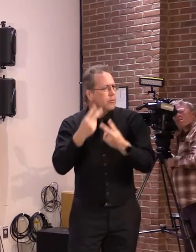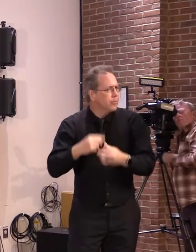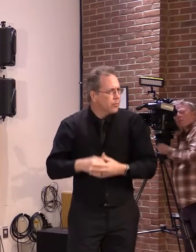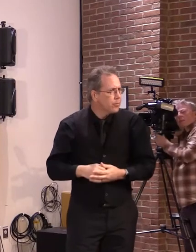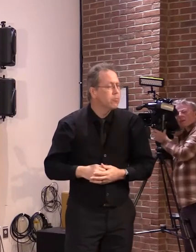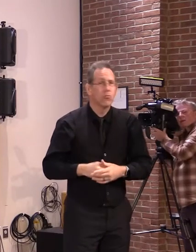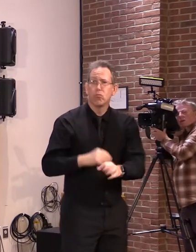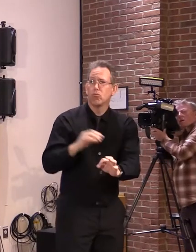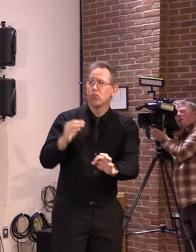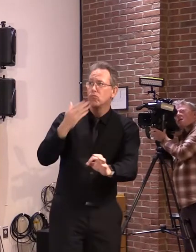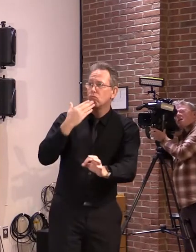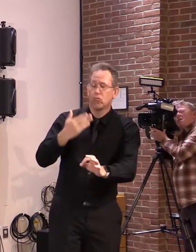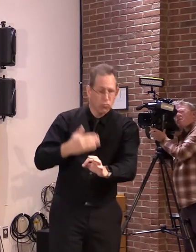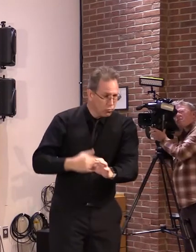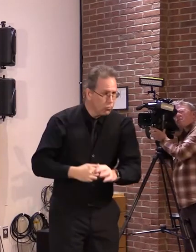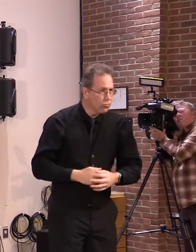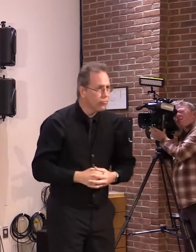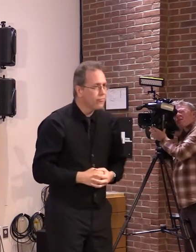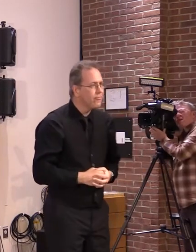That's all I've got.